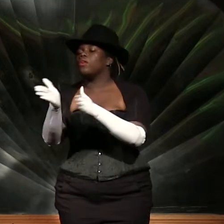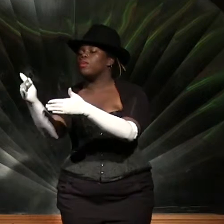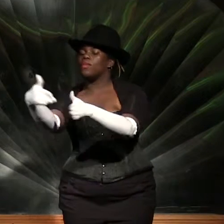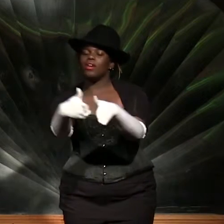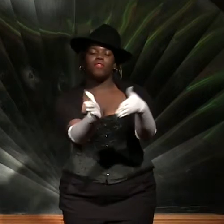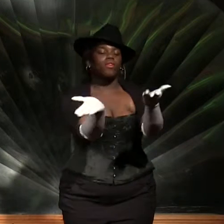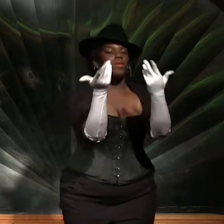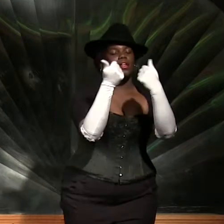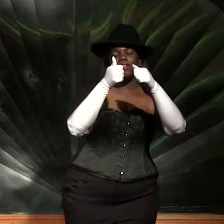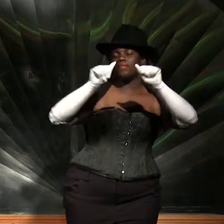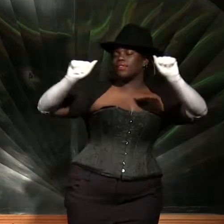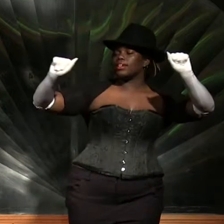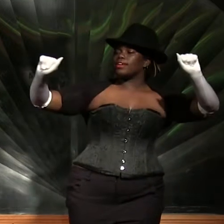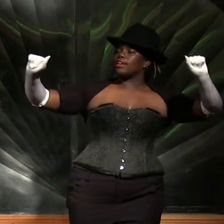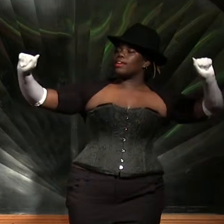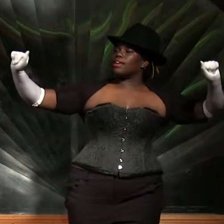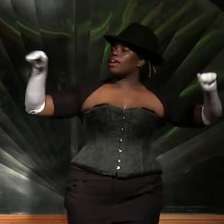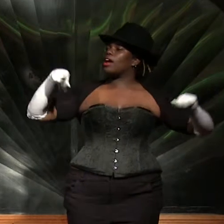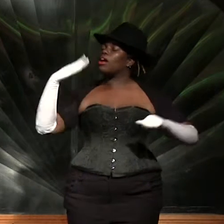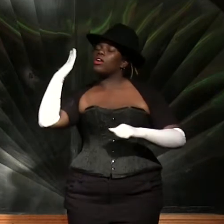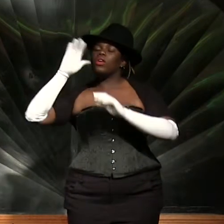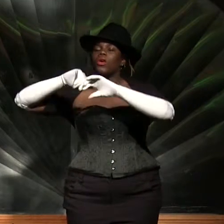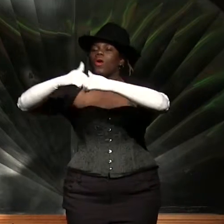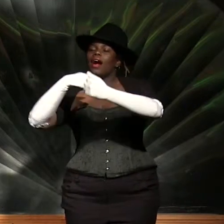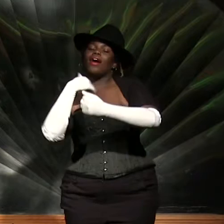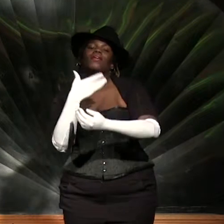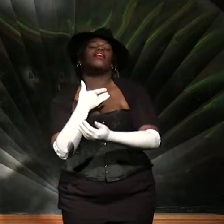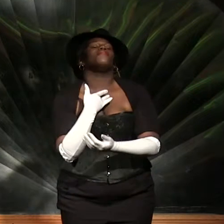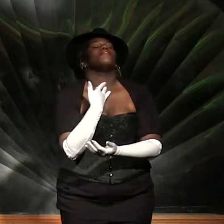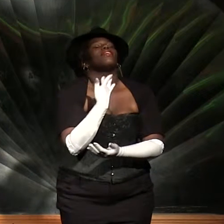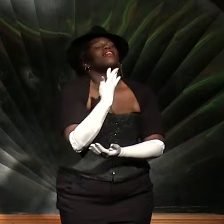River running free, you know how I feel